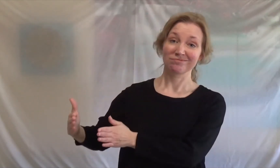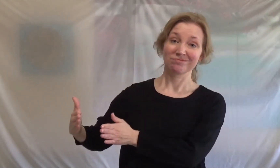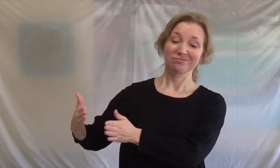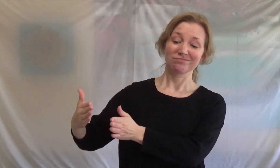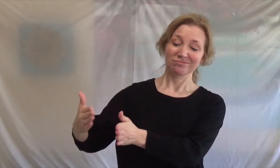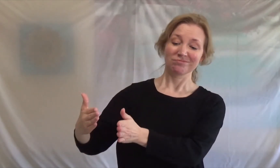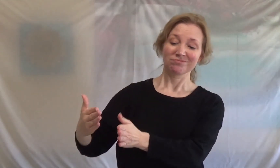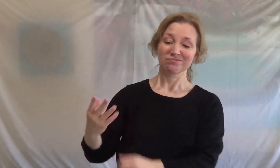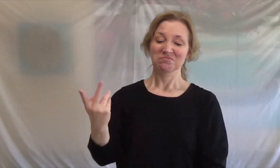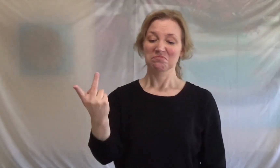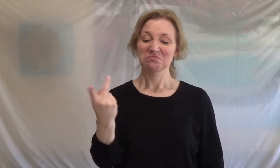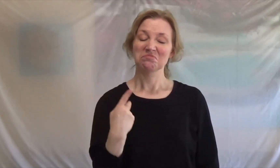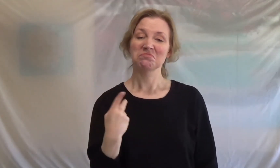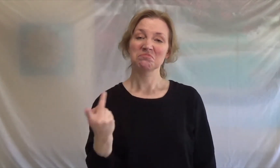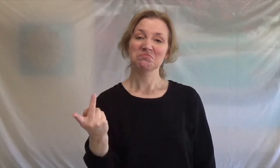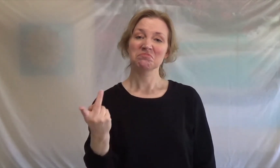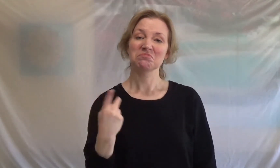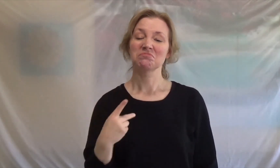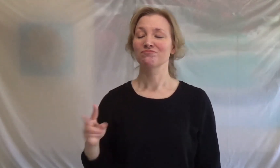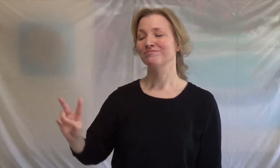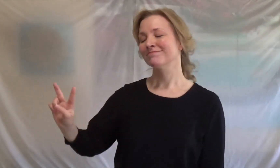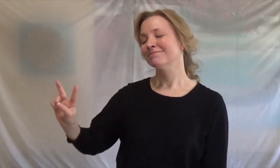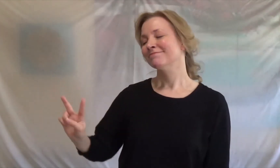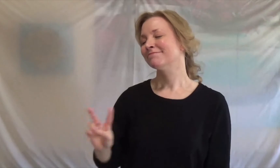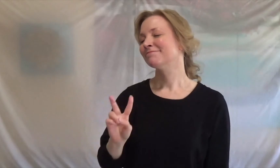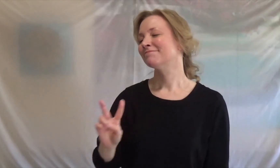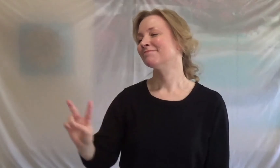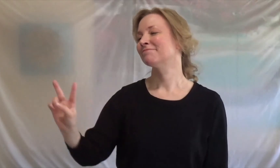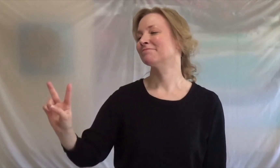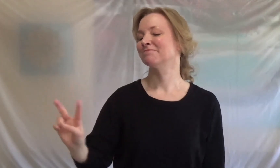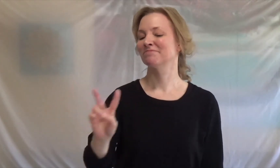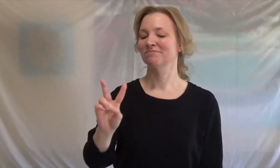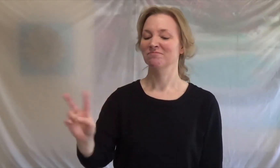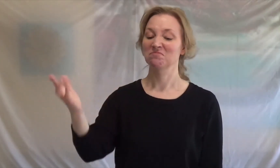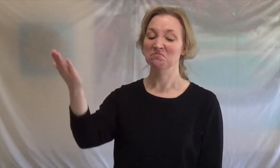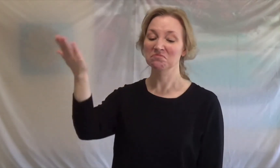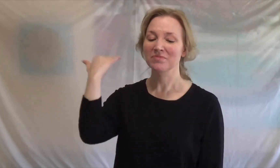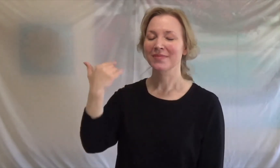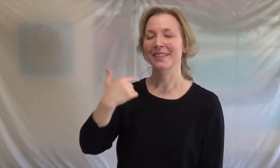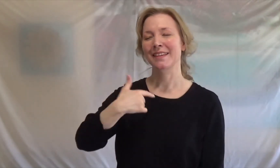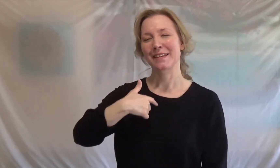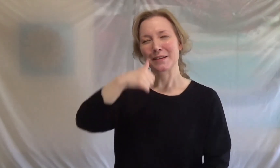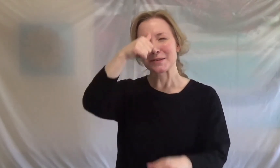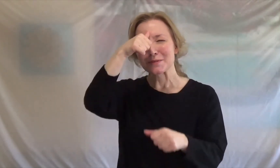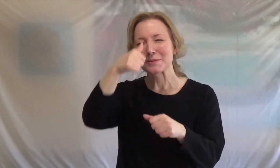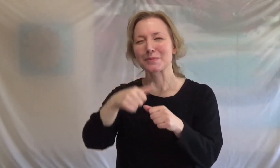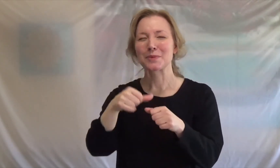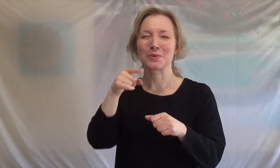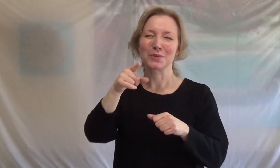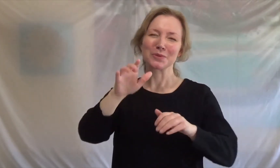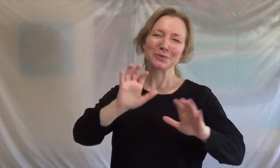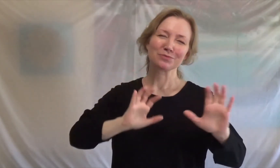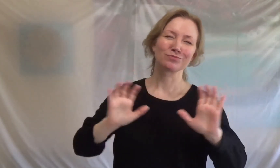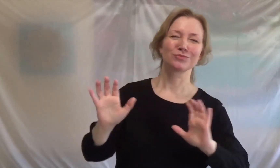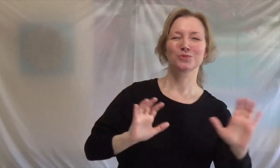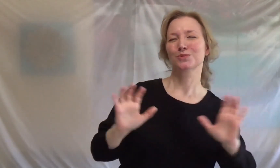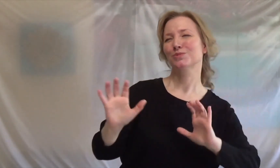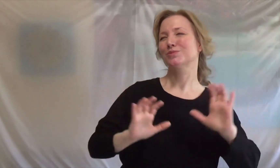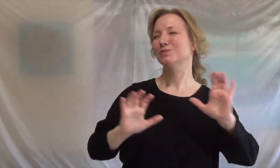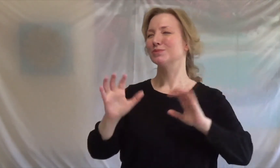Sidewalks, we cross, I still hear your voice in the traffic We're